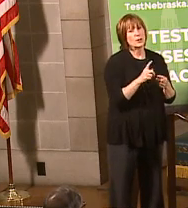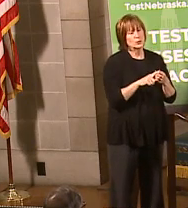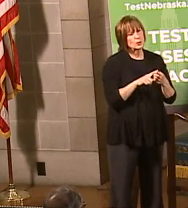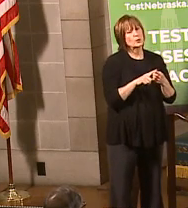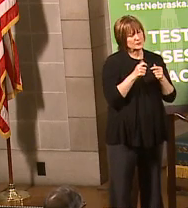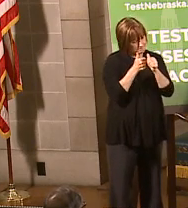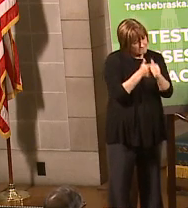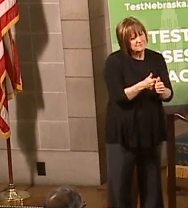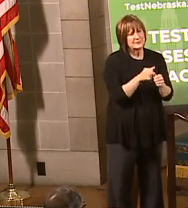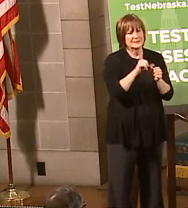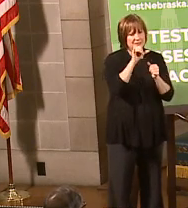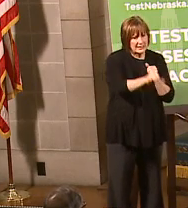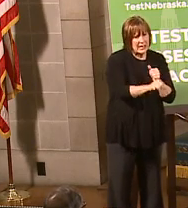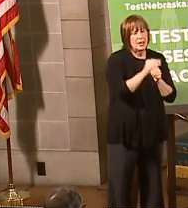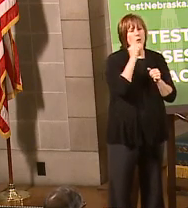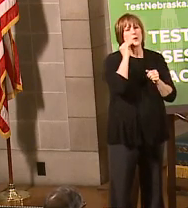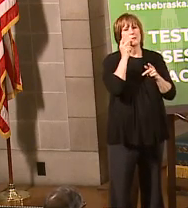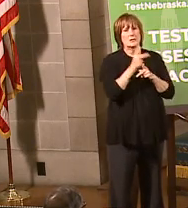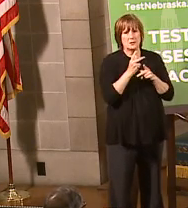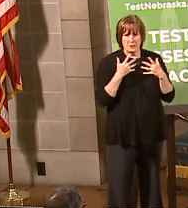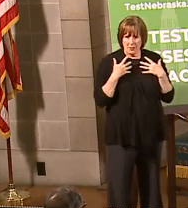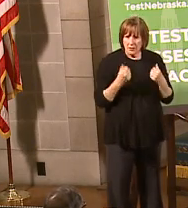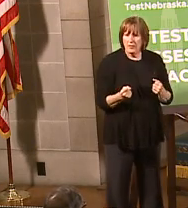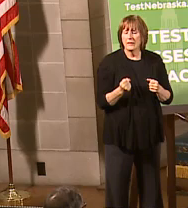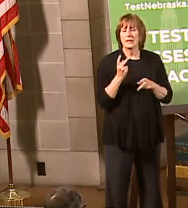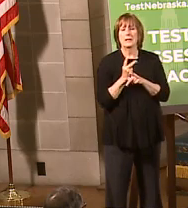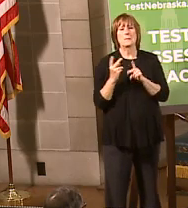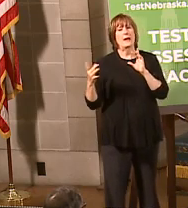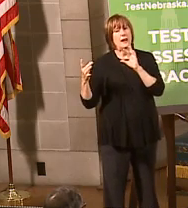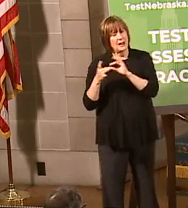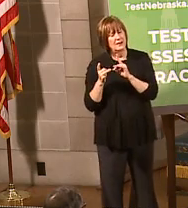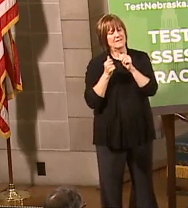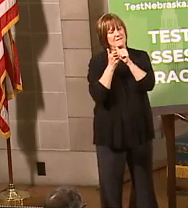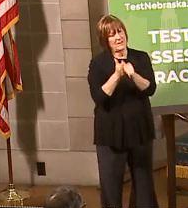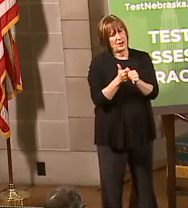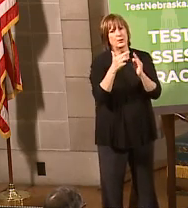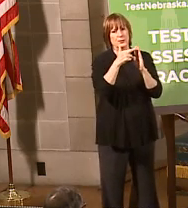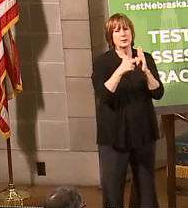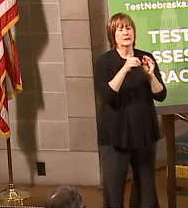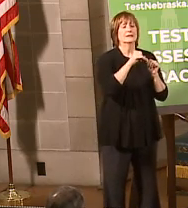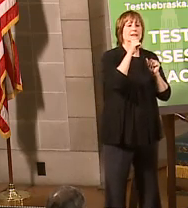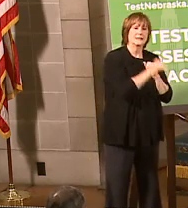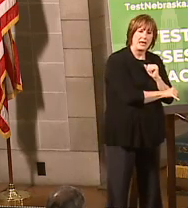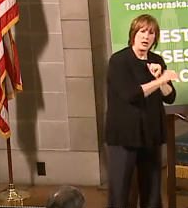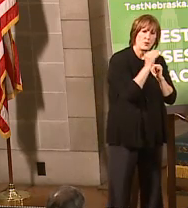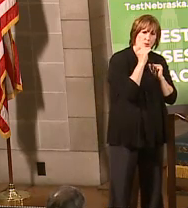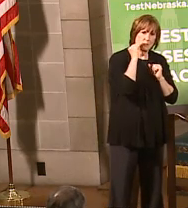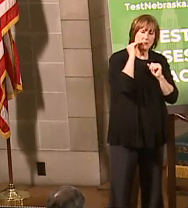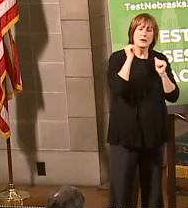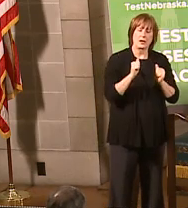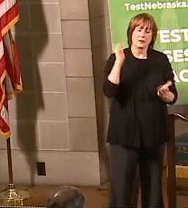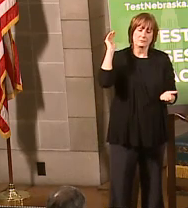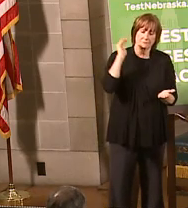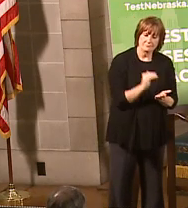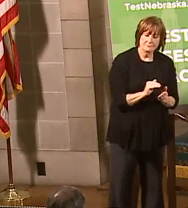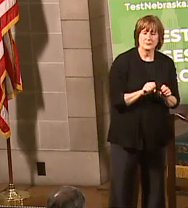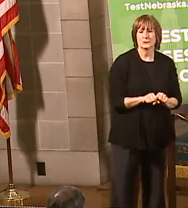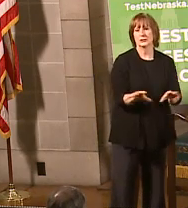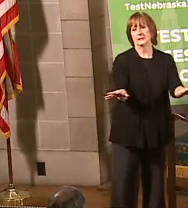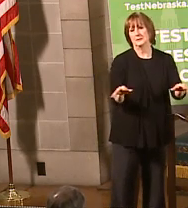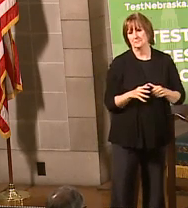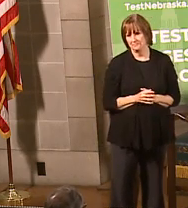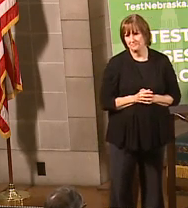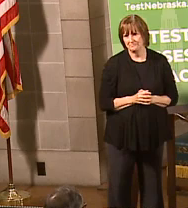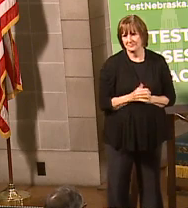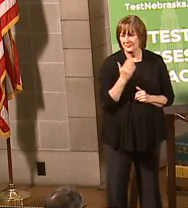with regard to staying home, staying healthy, staying connected, following our rules with regard to staying home so that we can slow the spread of coronavirus here in